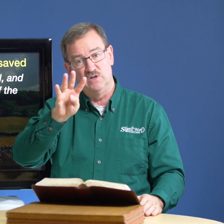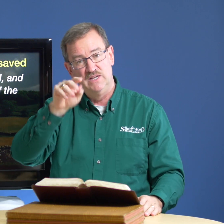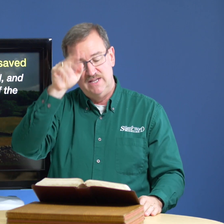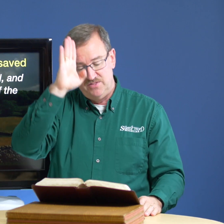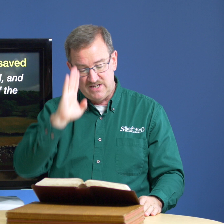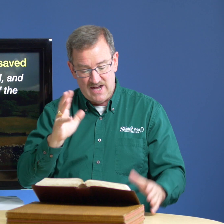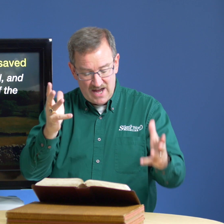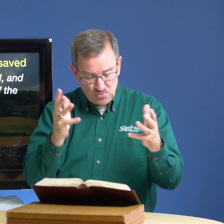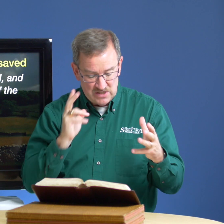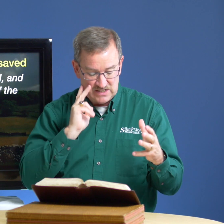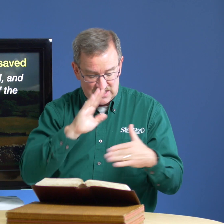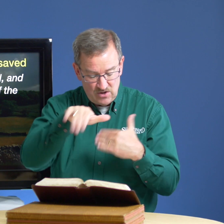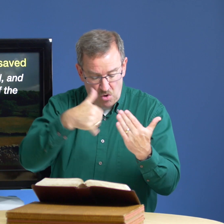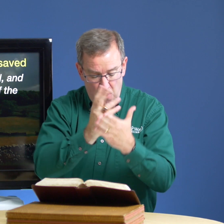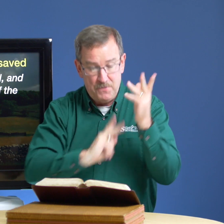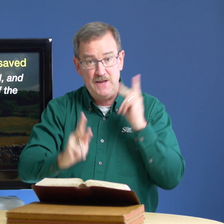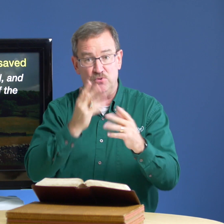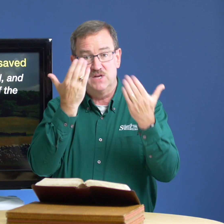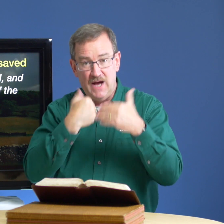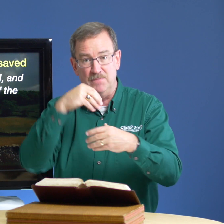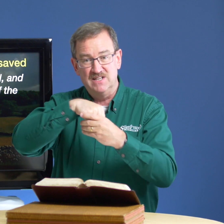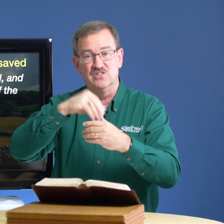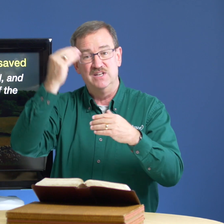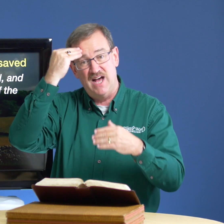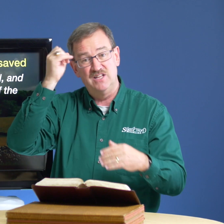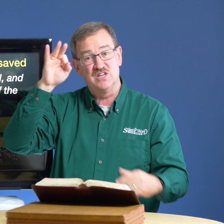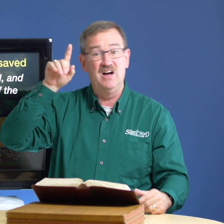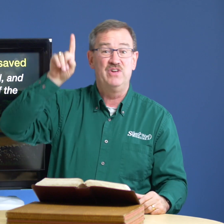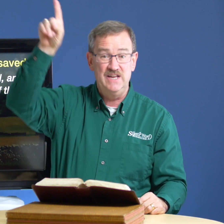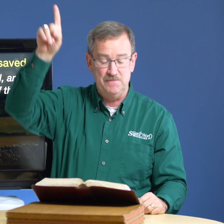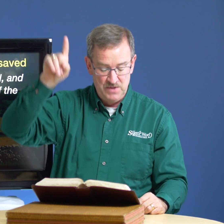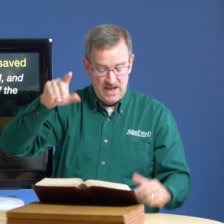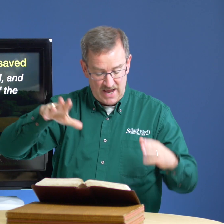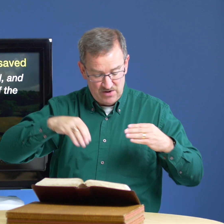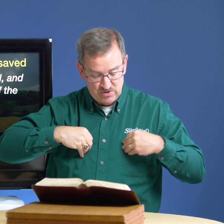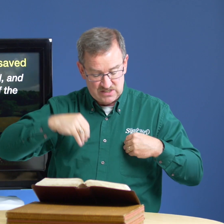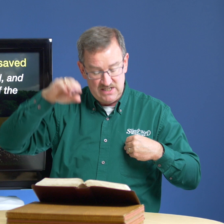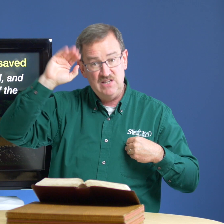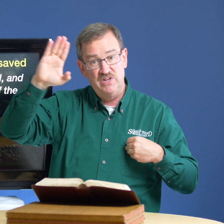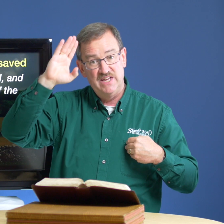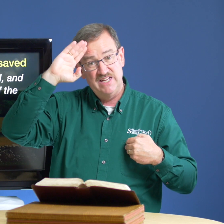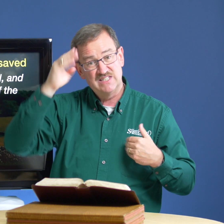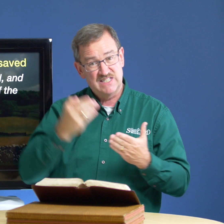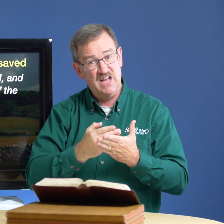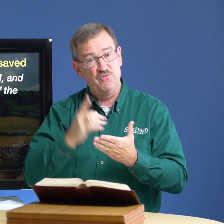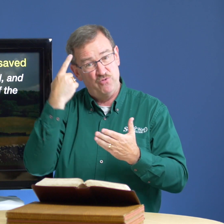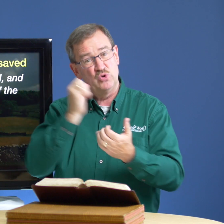that god wants to see all people come into the knowledge of him and receive his son for